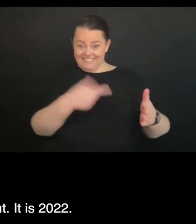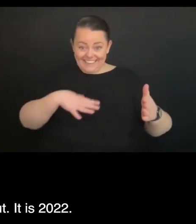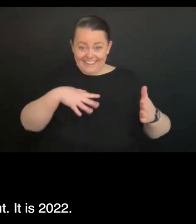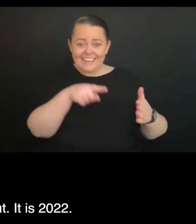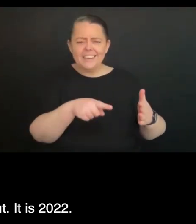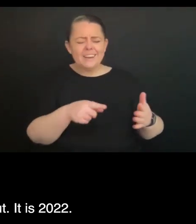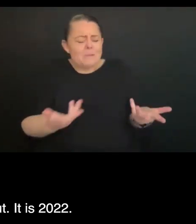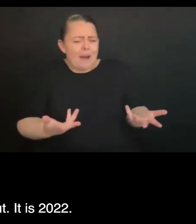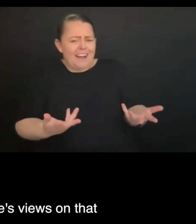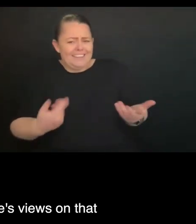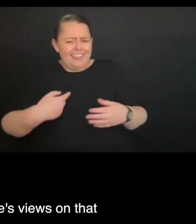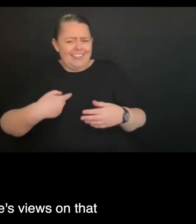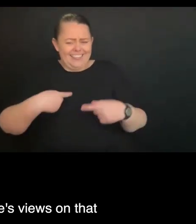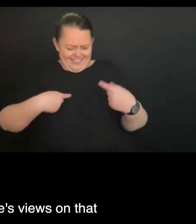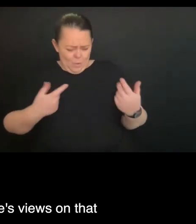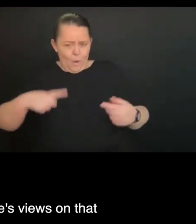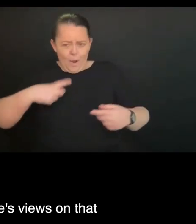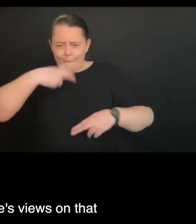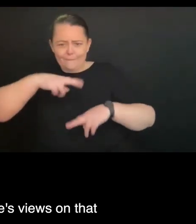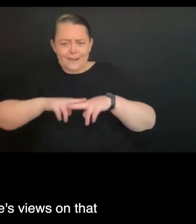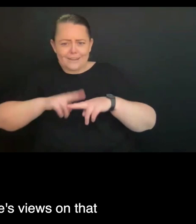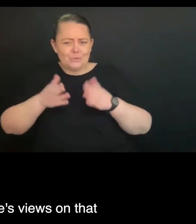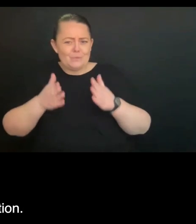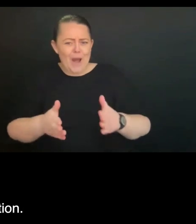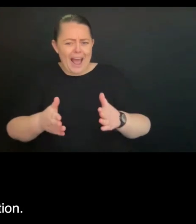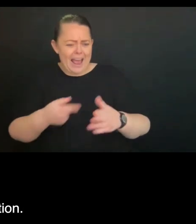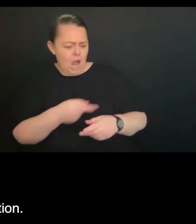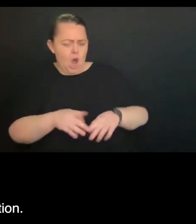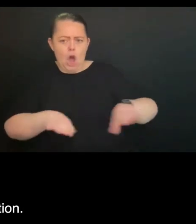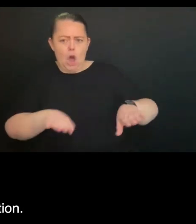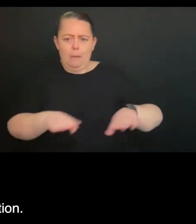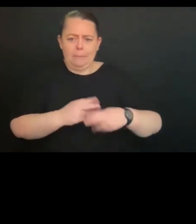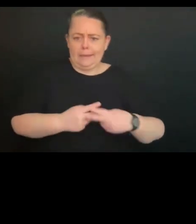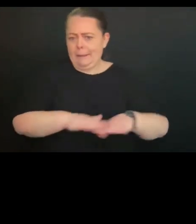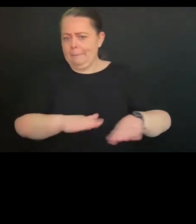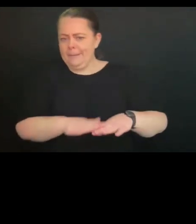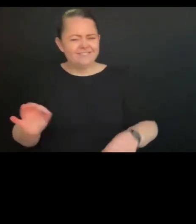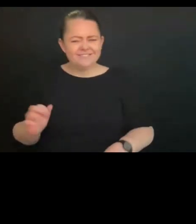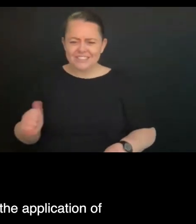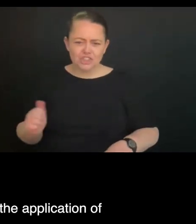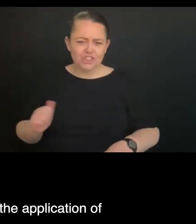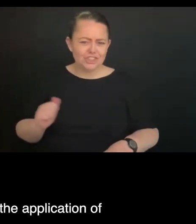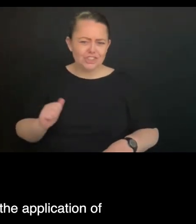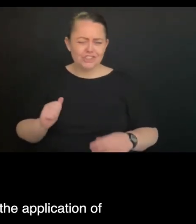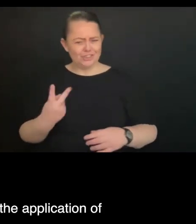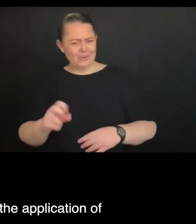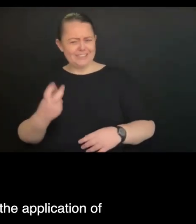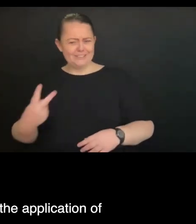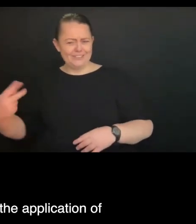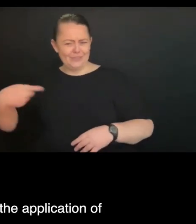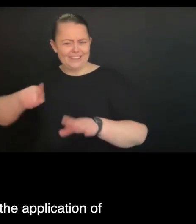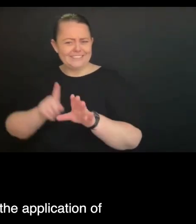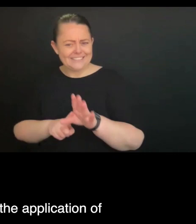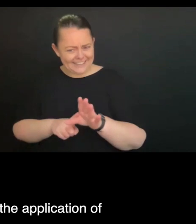it is 2022, and I'm really interested in people's views on that through the consultation. We've had a few questions